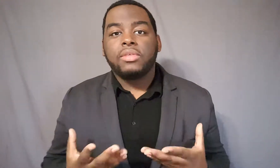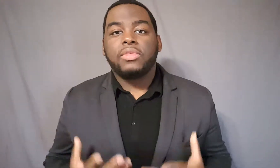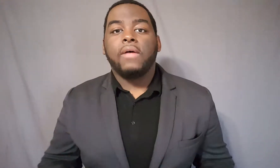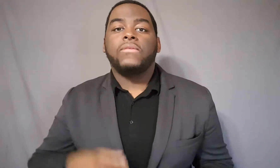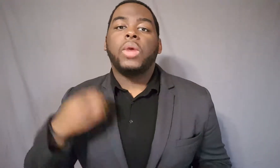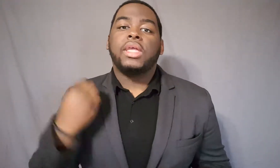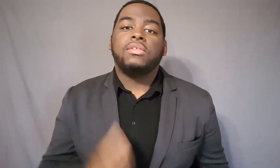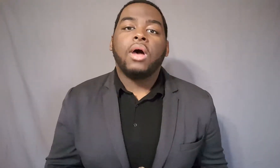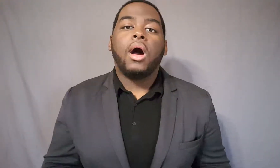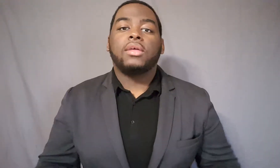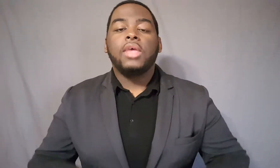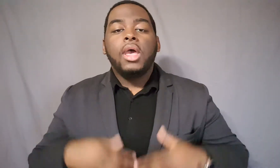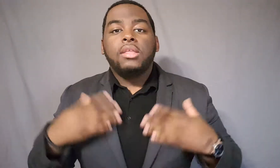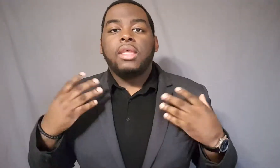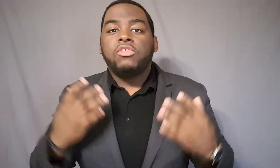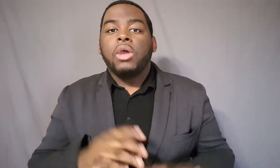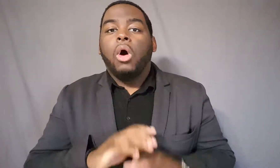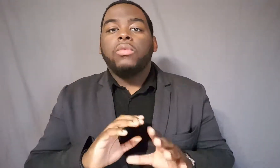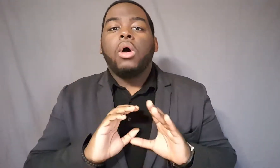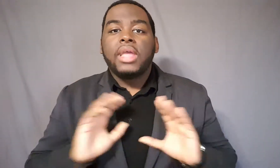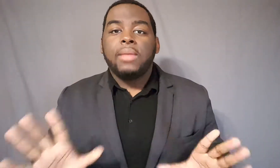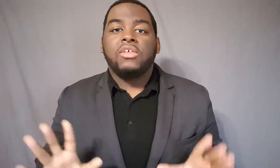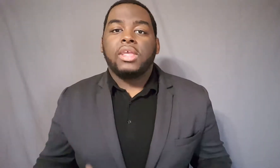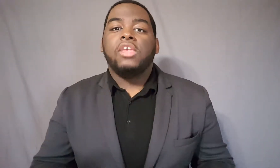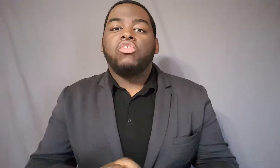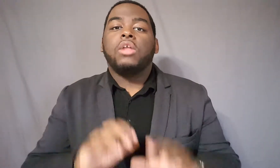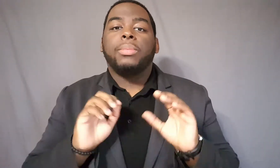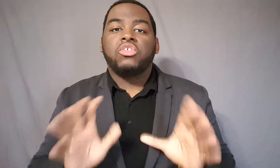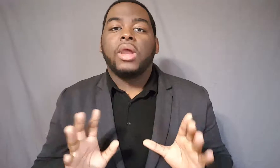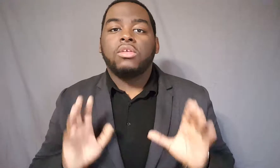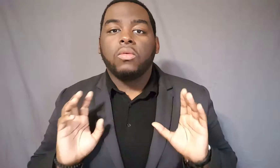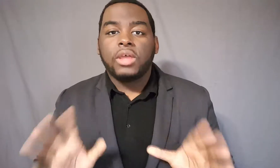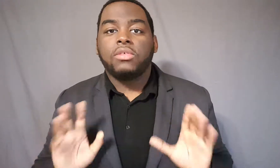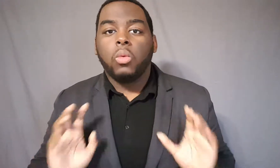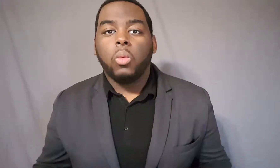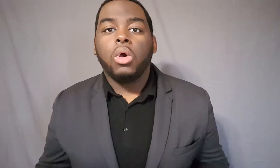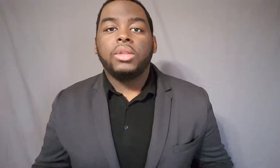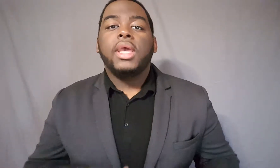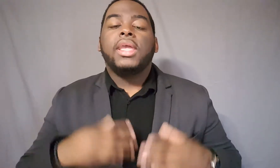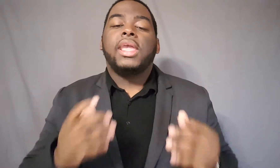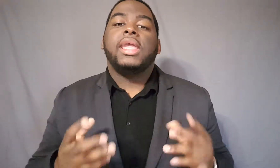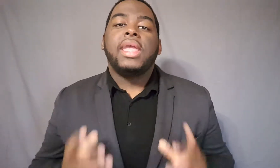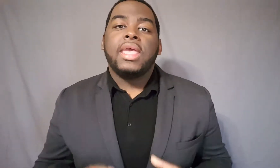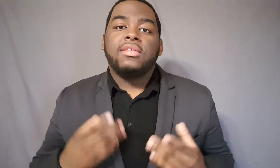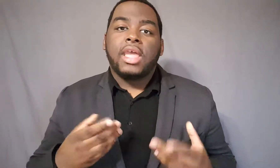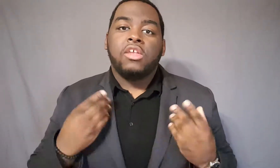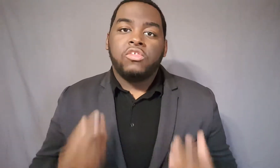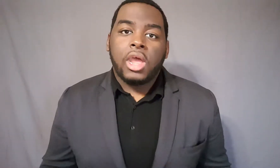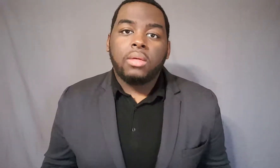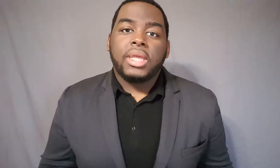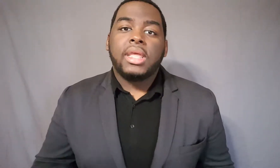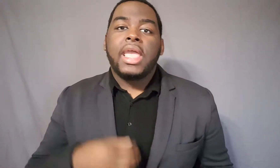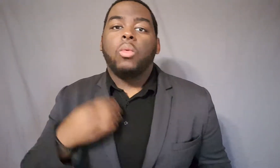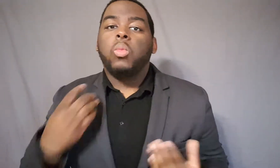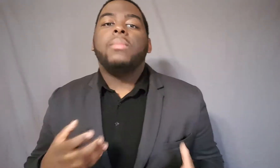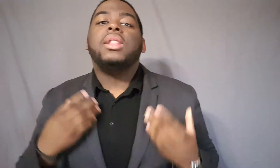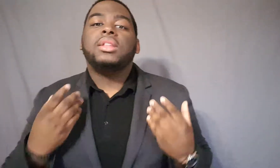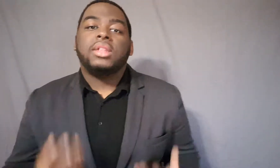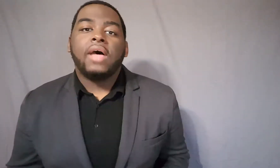himself, the way he talks, the overall image that he's trying to portray to the rest of the world. He is a gentleman and women love